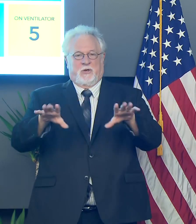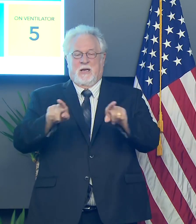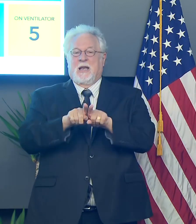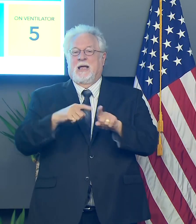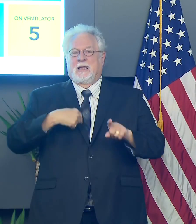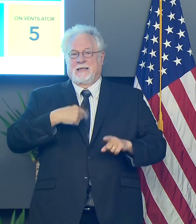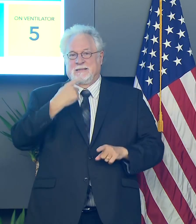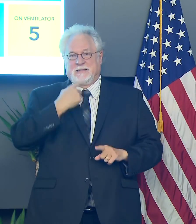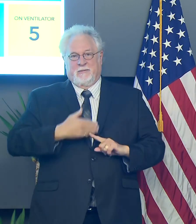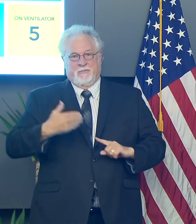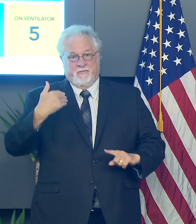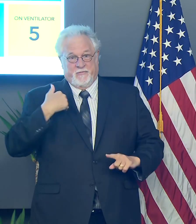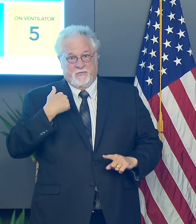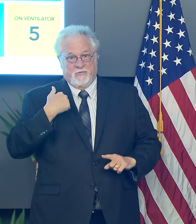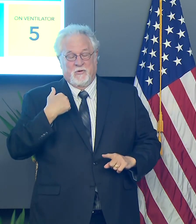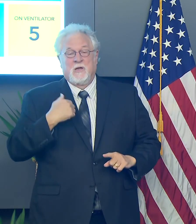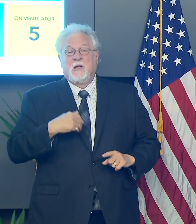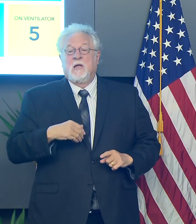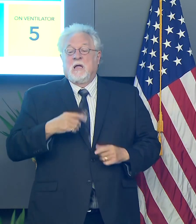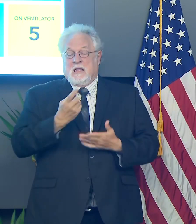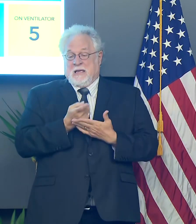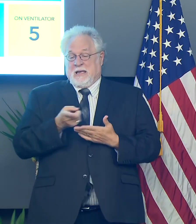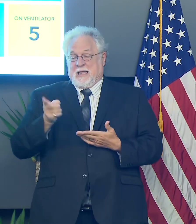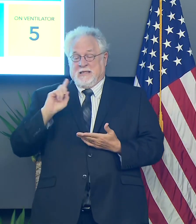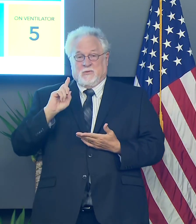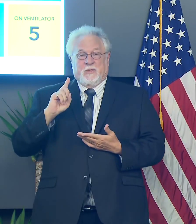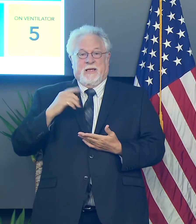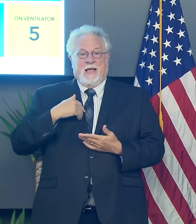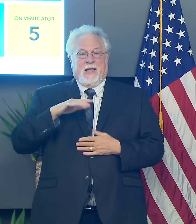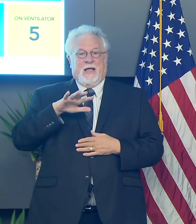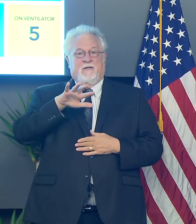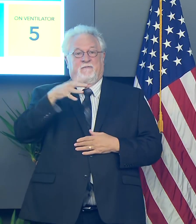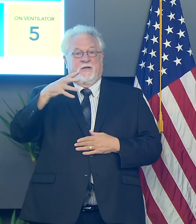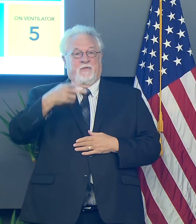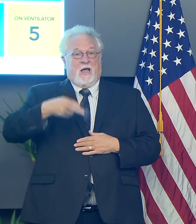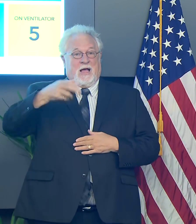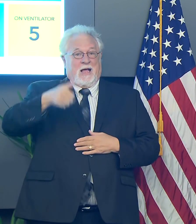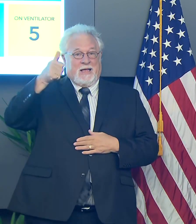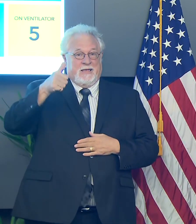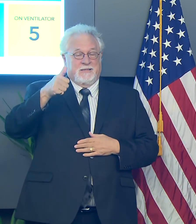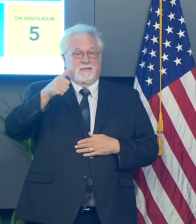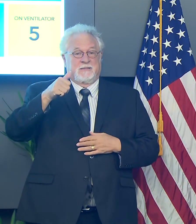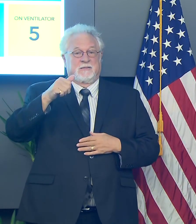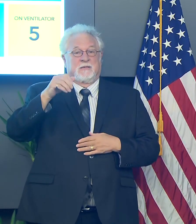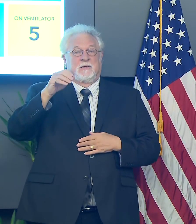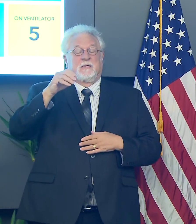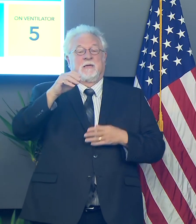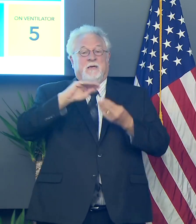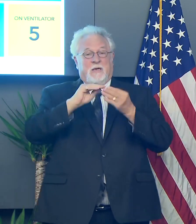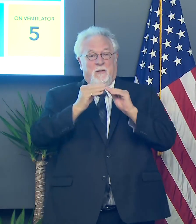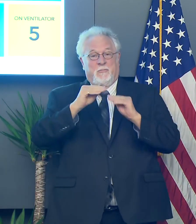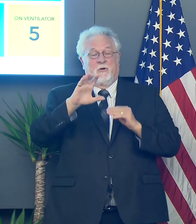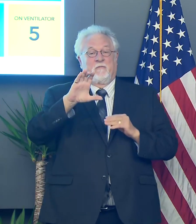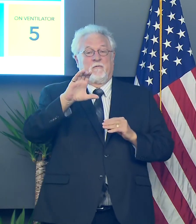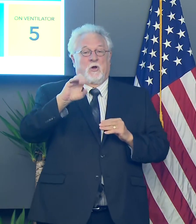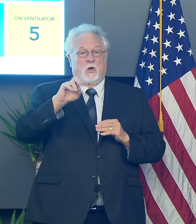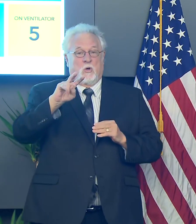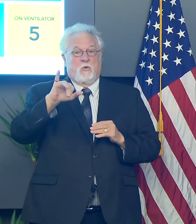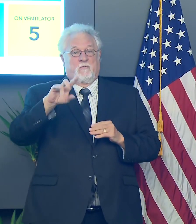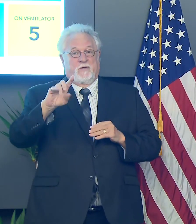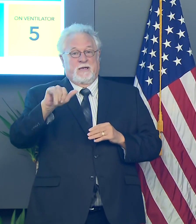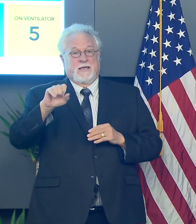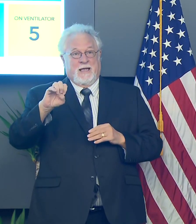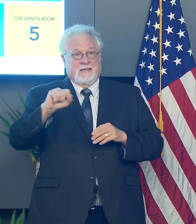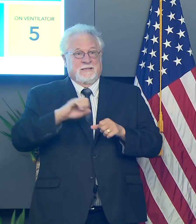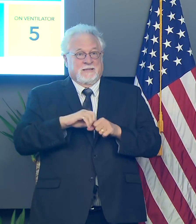earlier, uh, just last week, we had the fifth most, uh, fifth highest incident rate of COVID cases in the country.